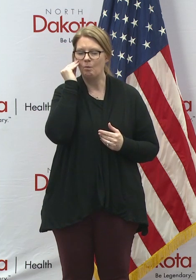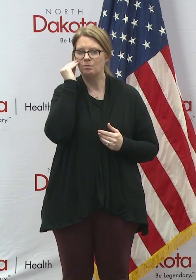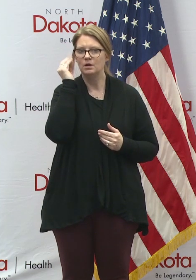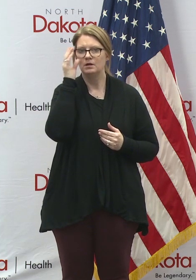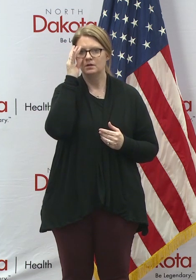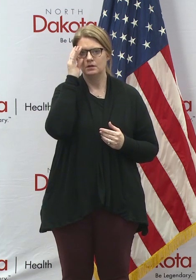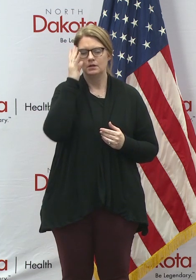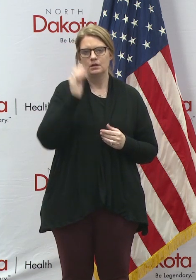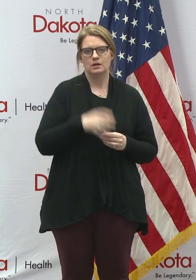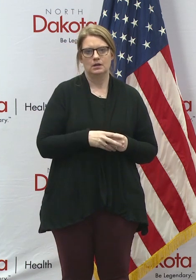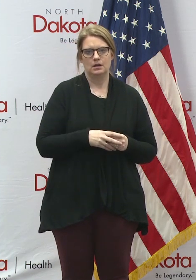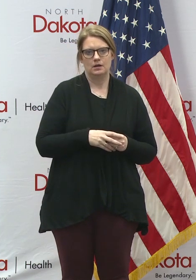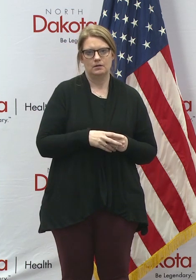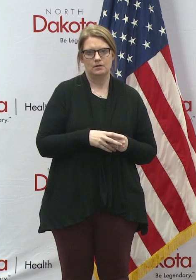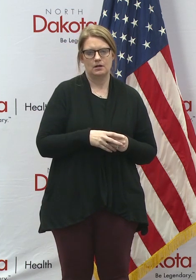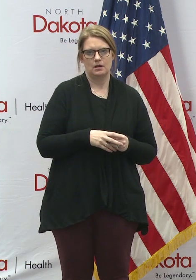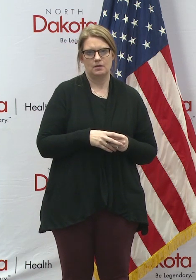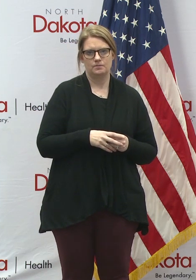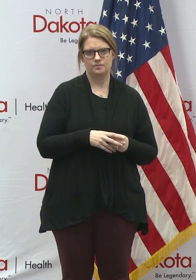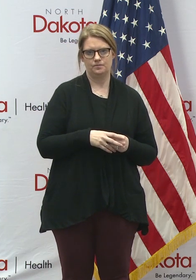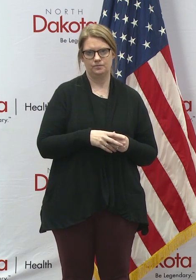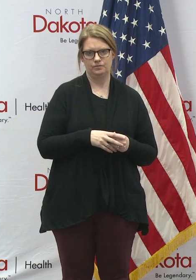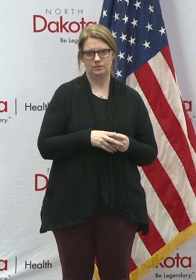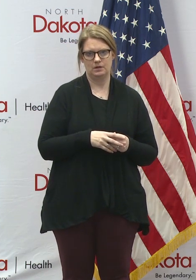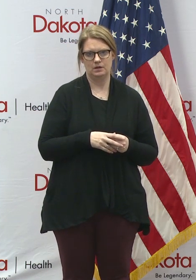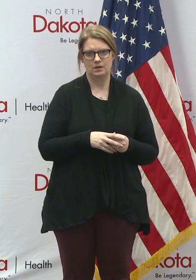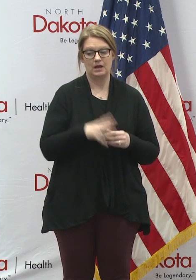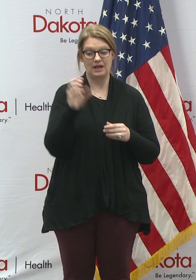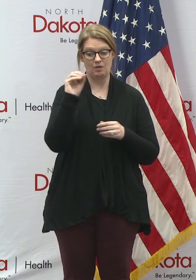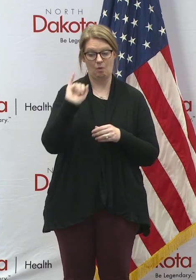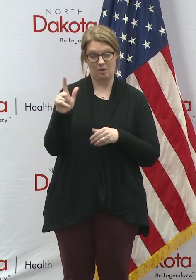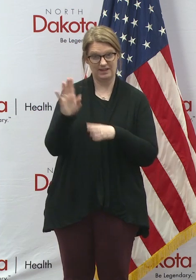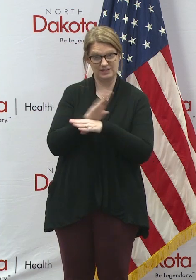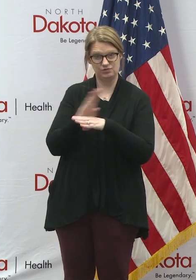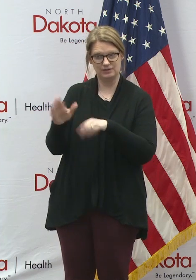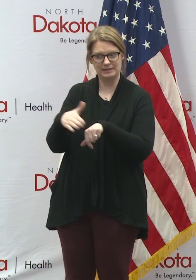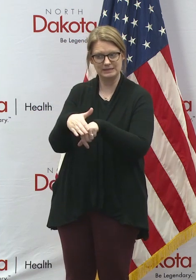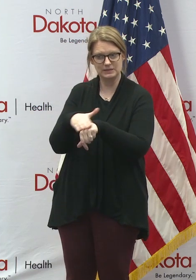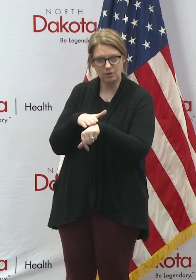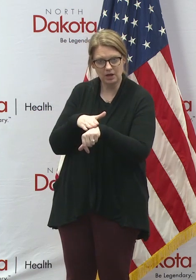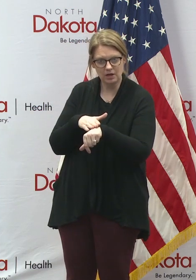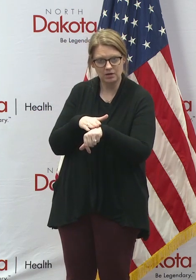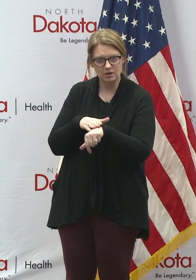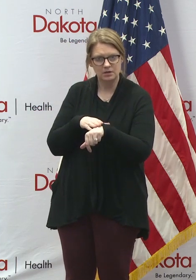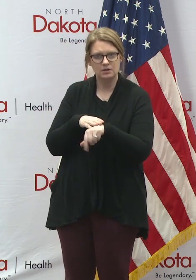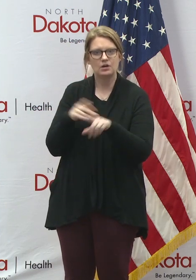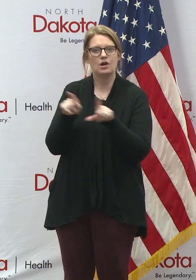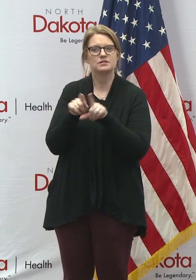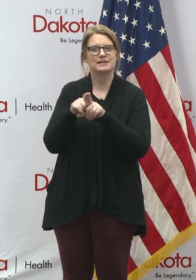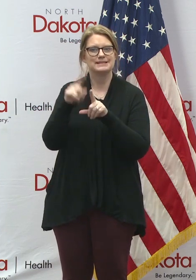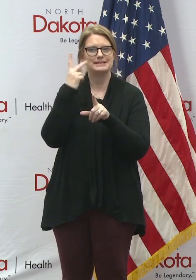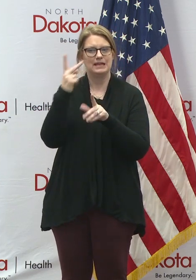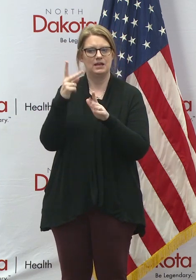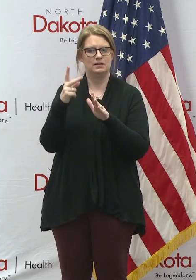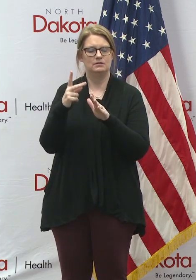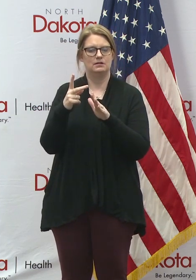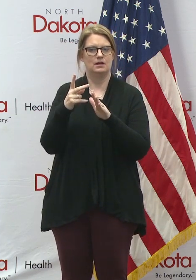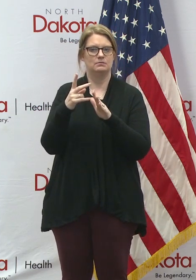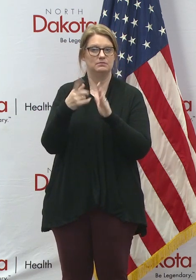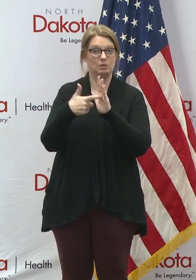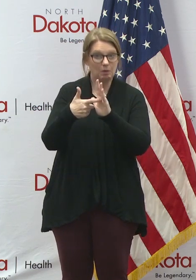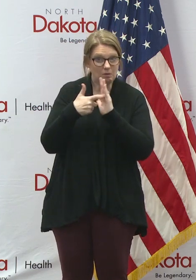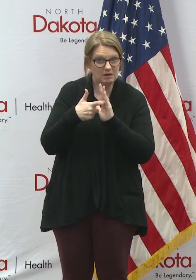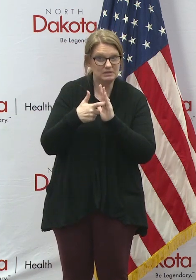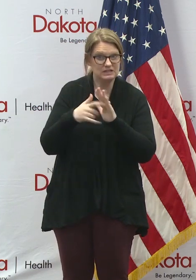so that and we've got the slowdown in the oil industry. So we've actually seen a drop in demand for childcare